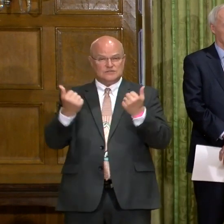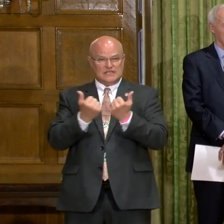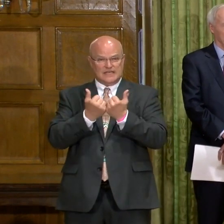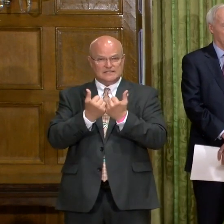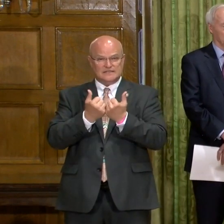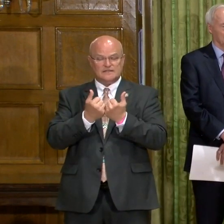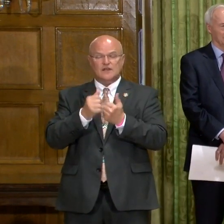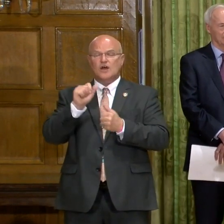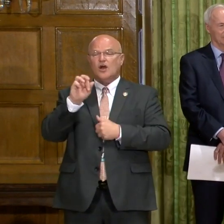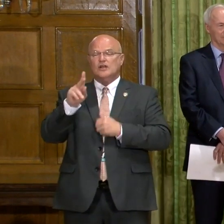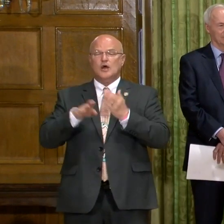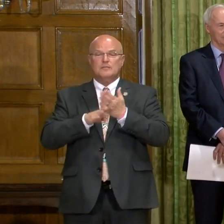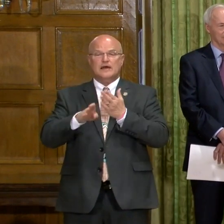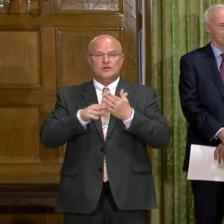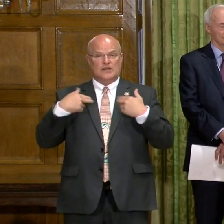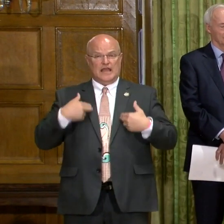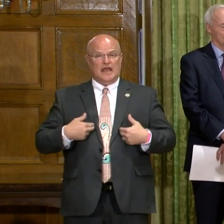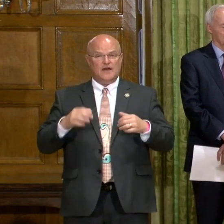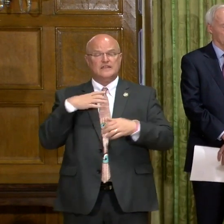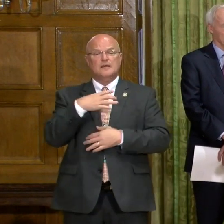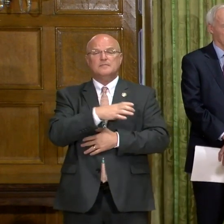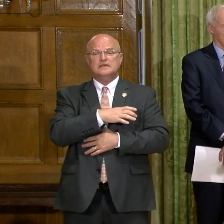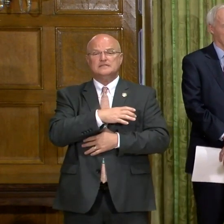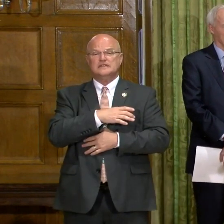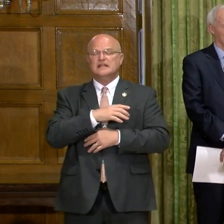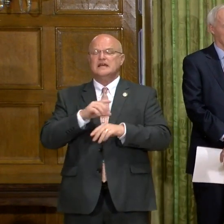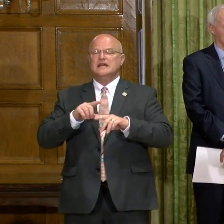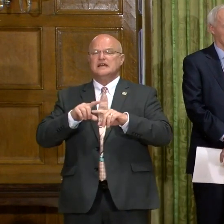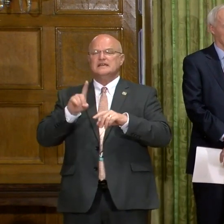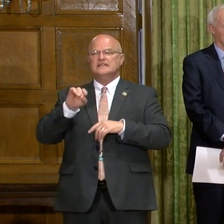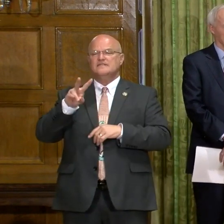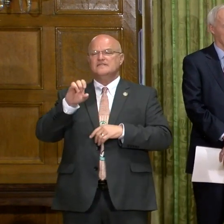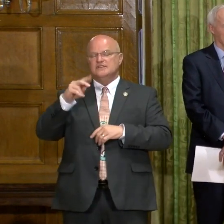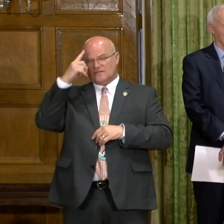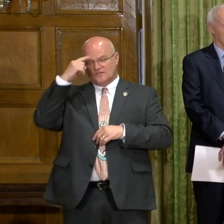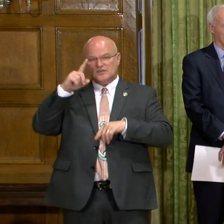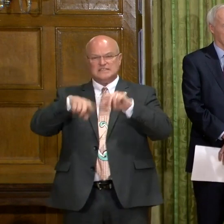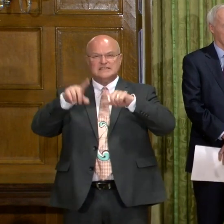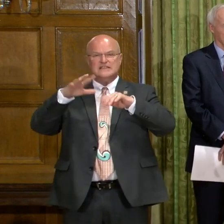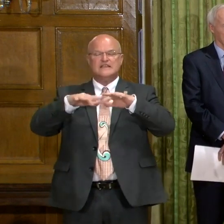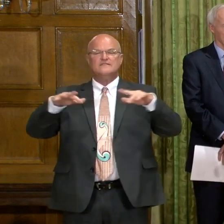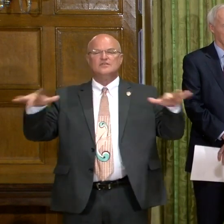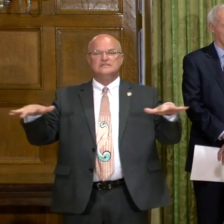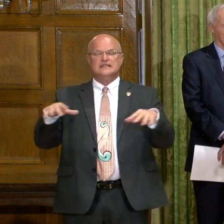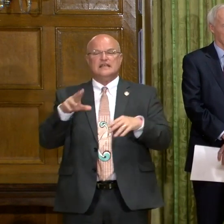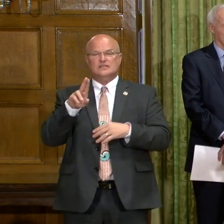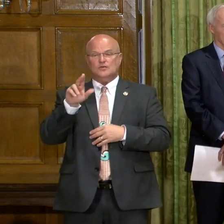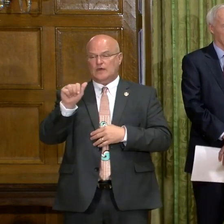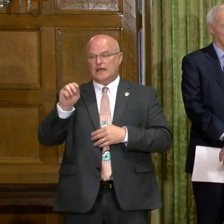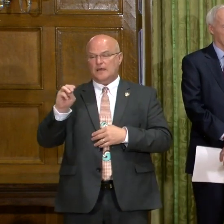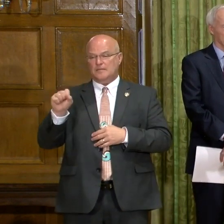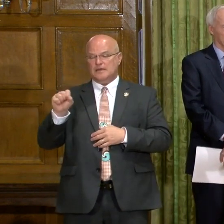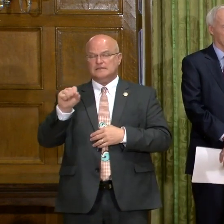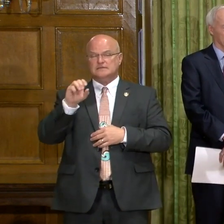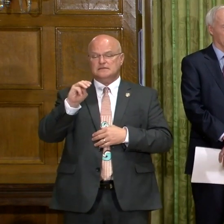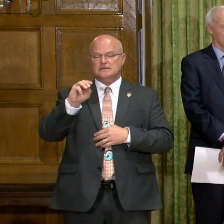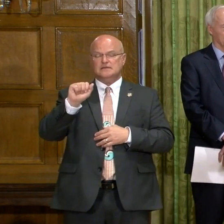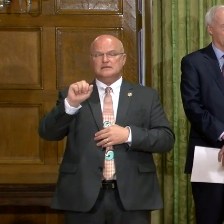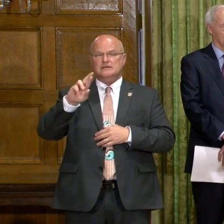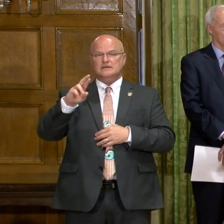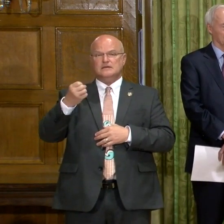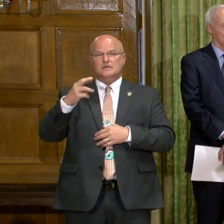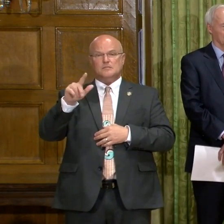the Arkansas Minority Health Commission, the Division for Diversity, Equity, and Inclusion at UAMS, the Marshallese Coalition,